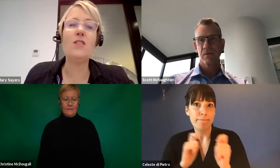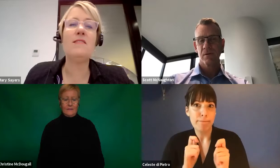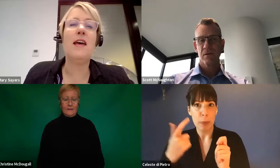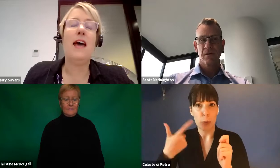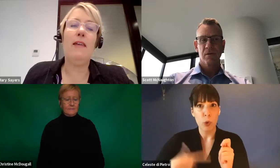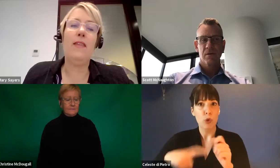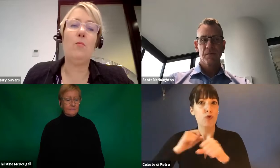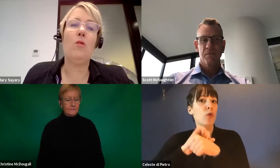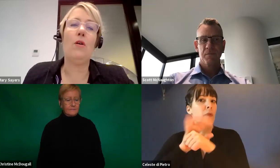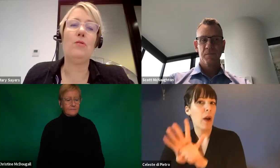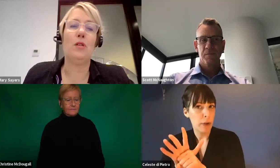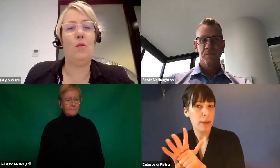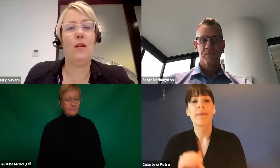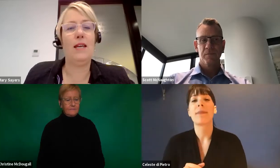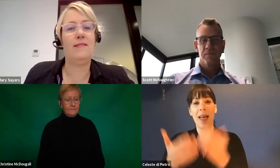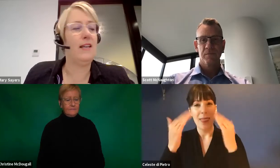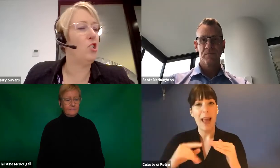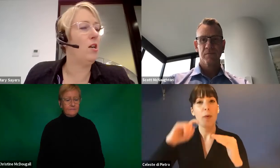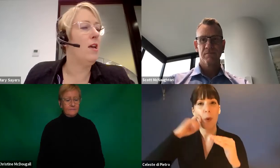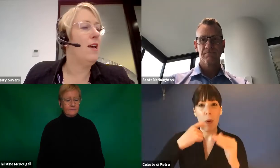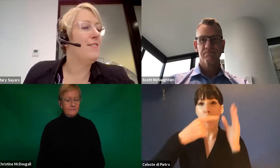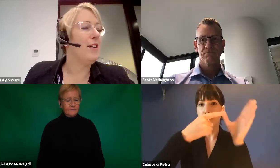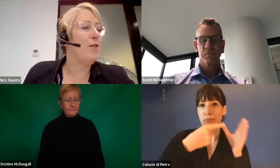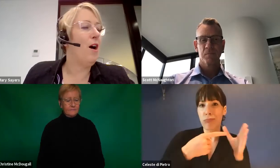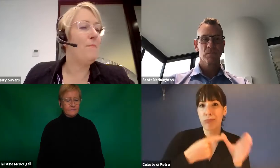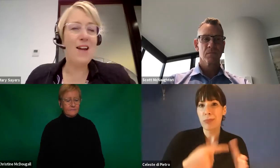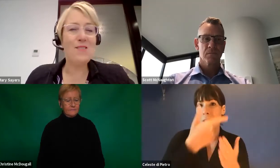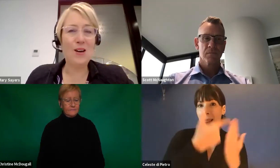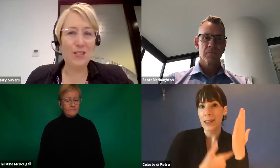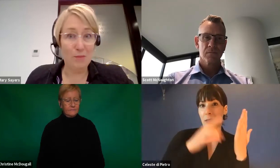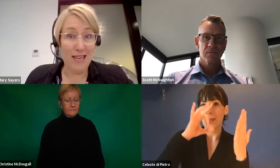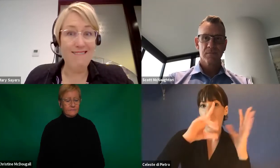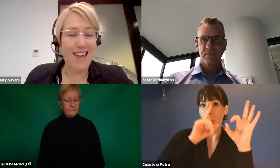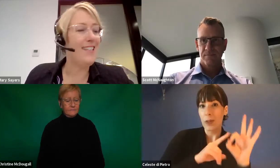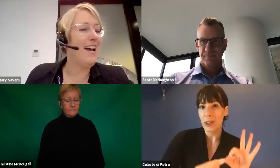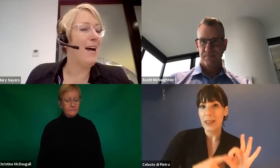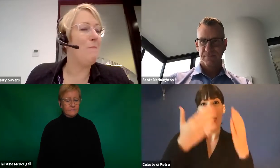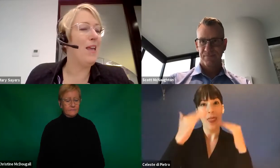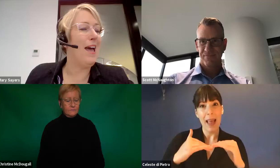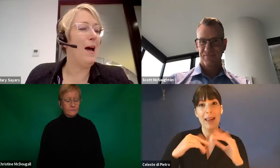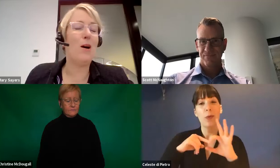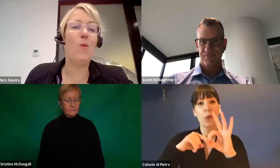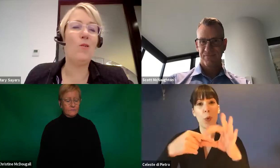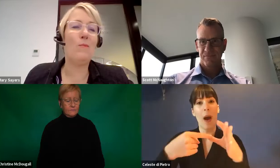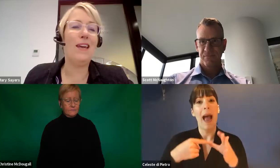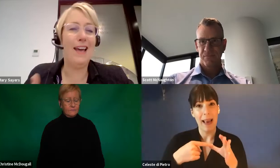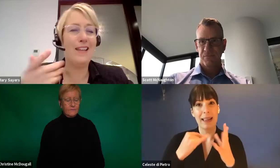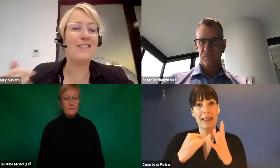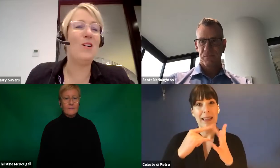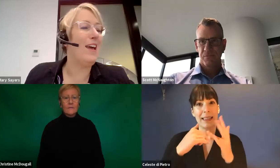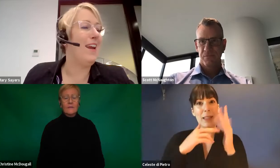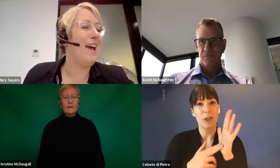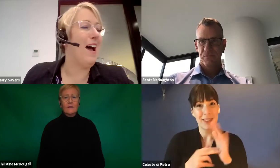questions, and then we'll go to the Q&A section. So I'm now going to begin that, by welcoming